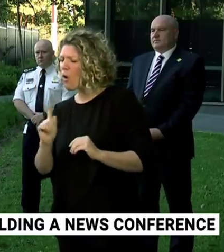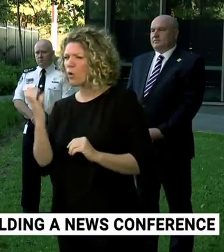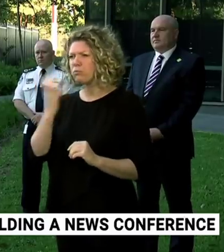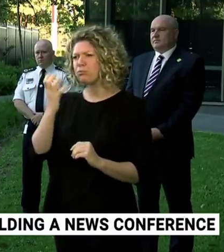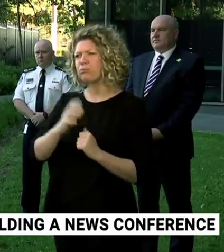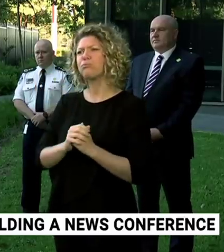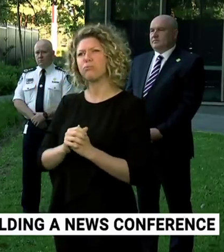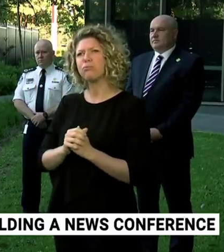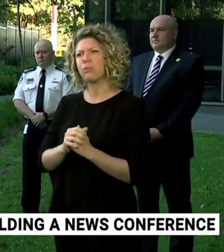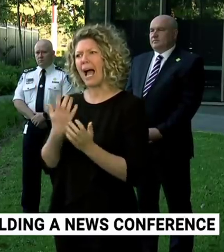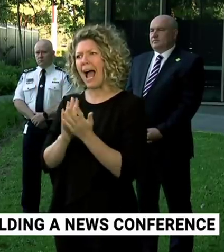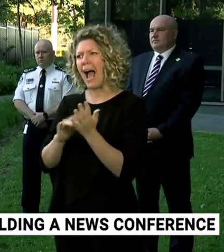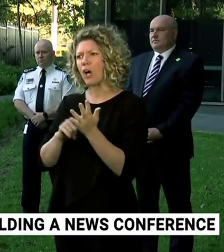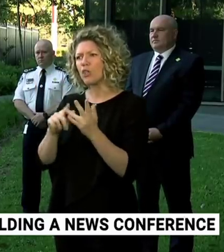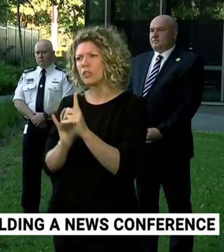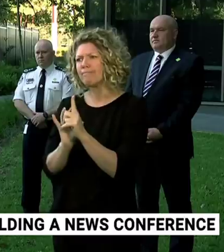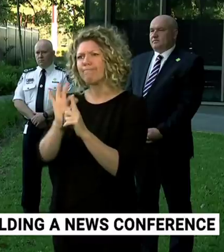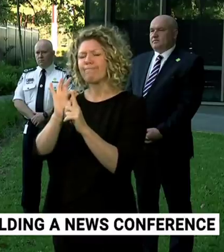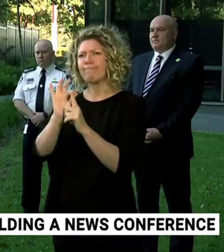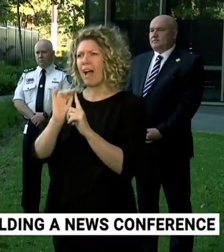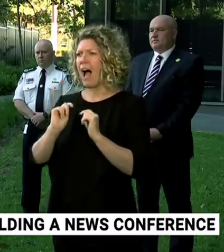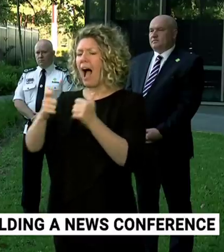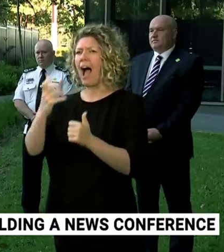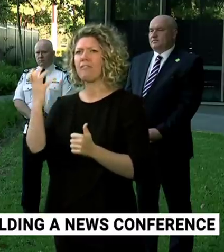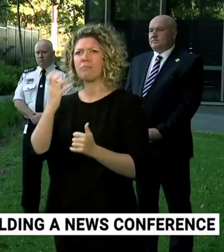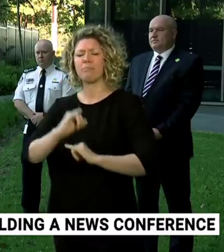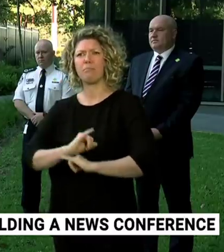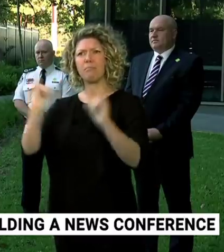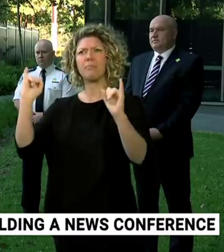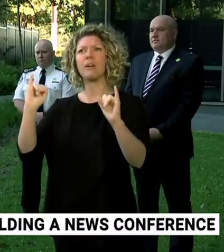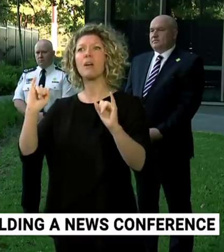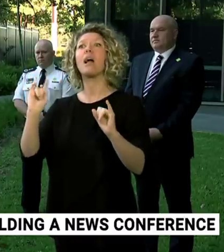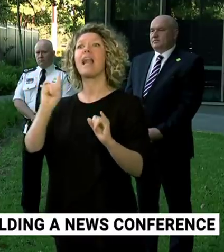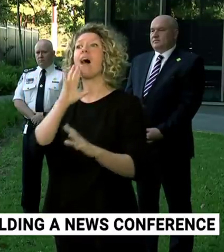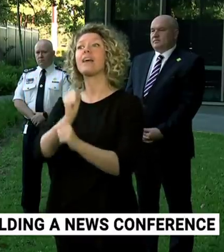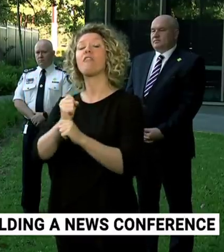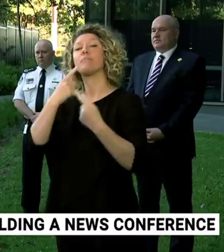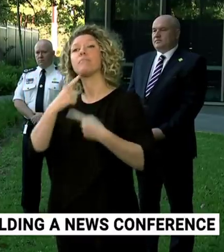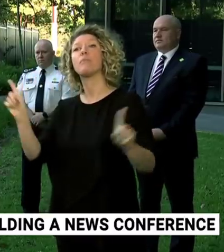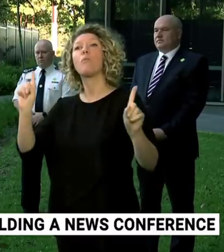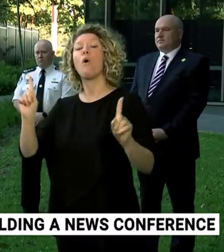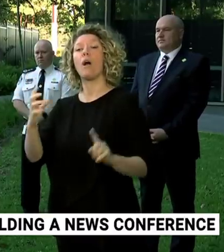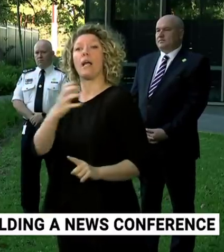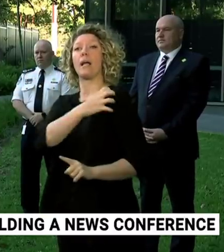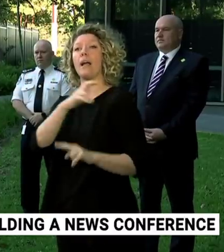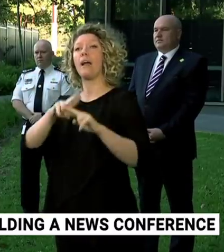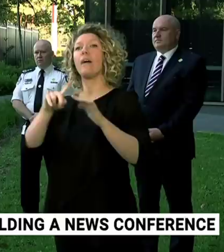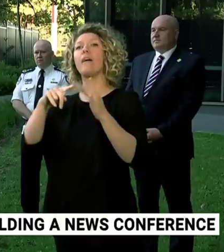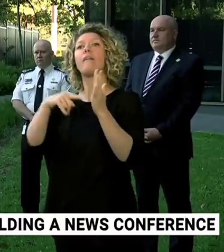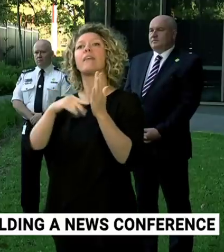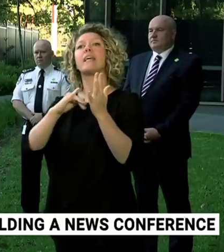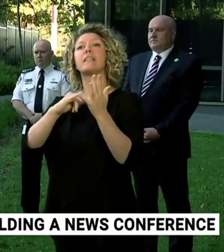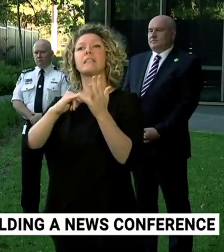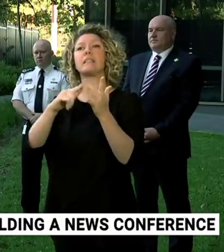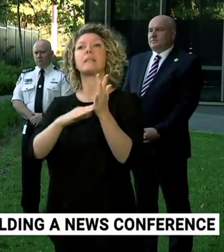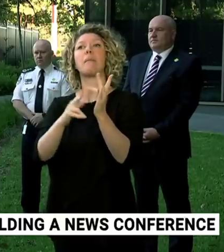to recover from a major disaster, the New South Wales Government is very pleased to announce that Commissioner Fitzsimmons has accepted